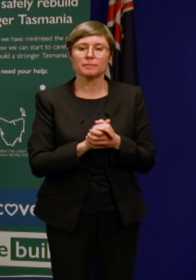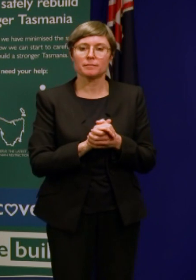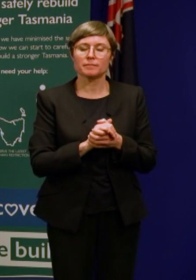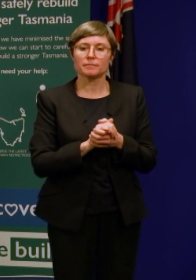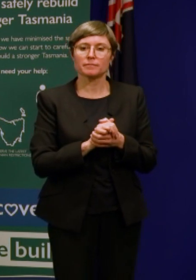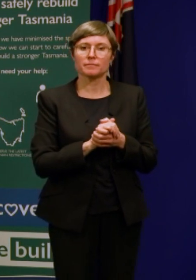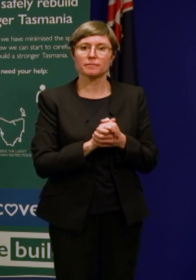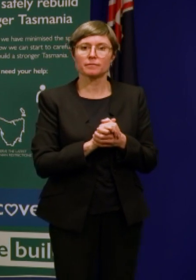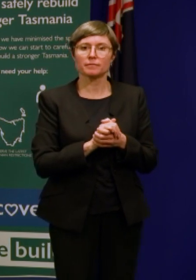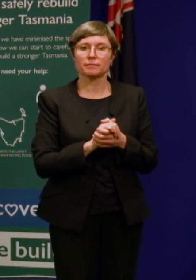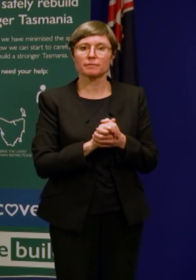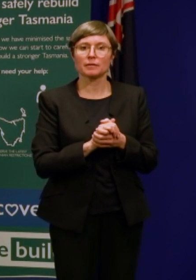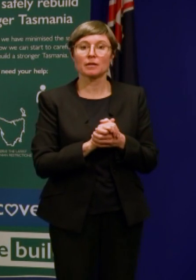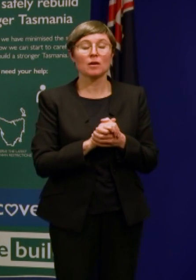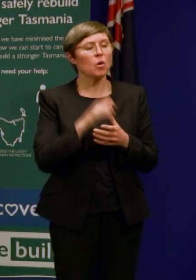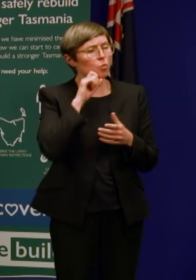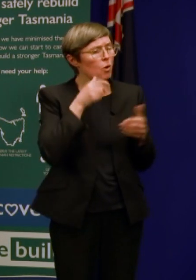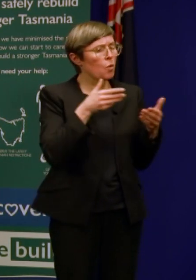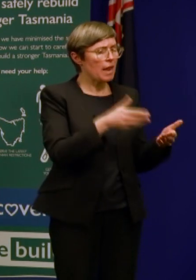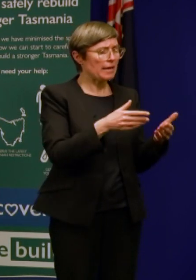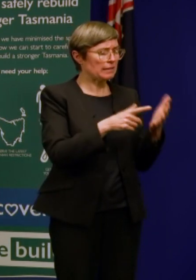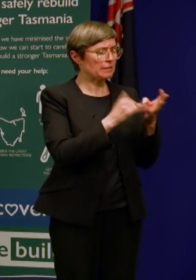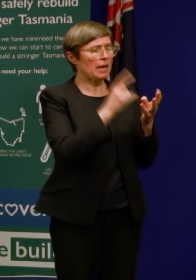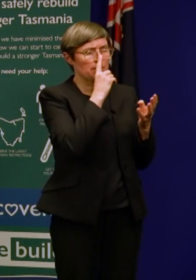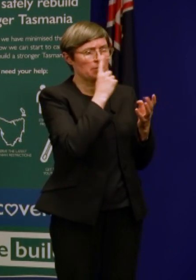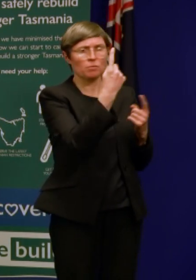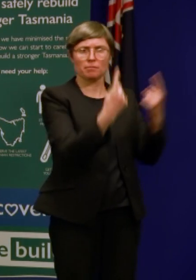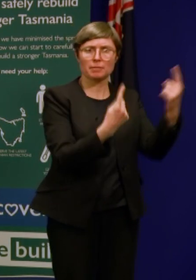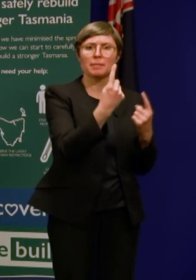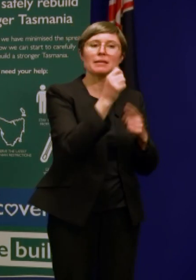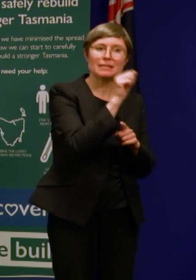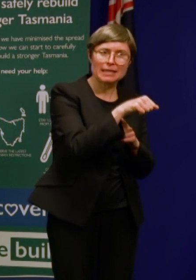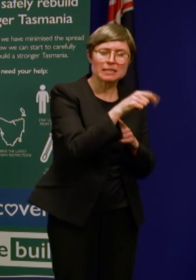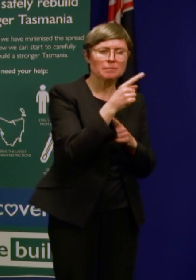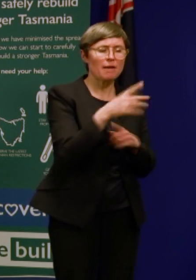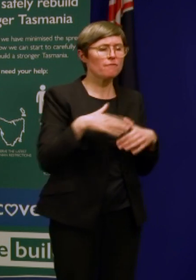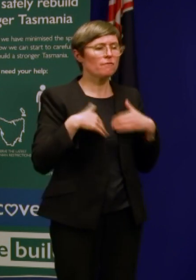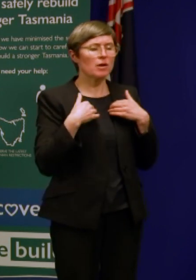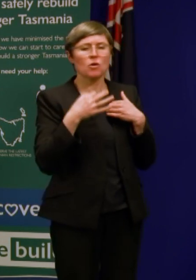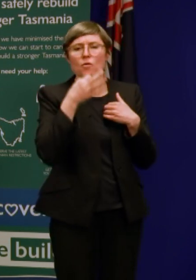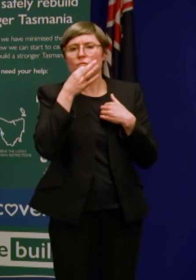of people who are Tasmanian residents and what we expect will be quite a small number of essential workers from Victoria